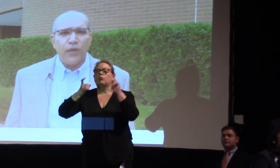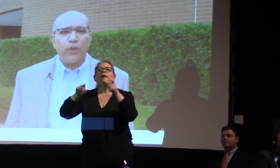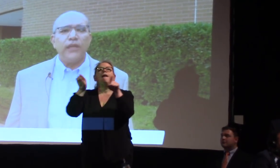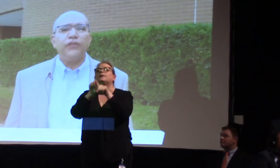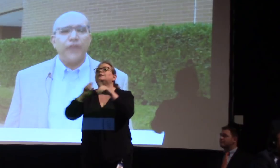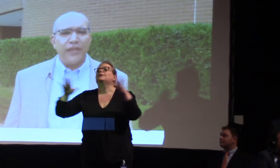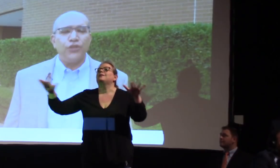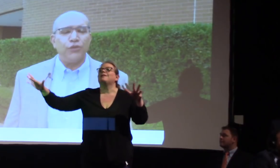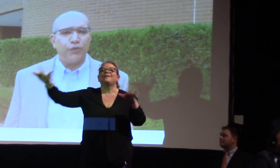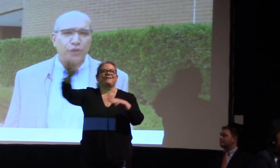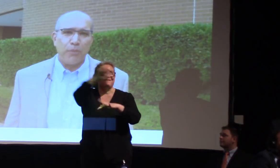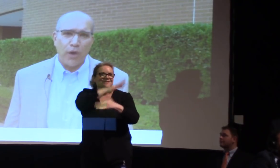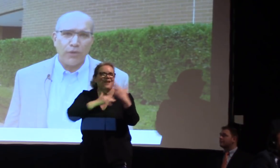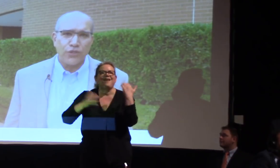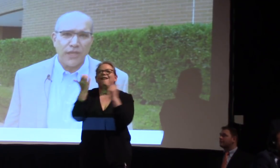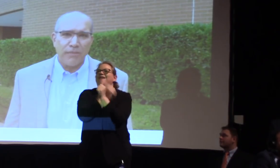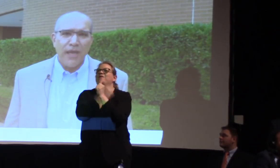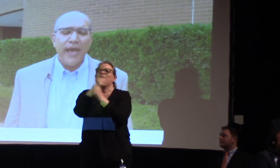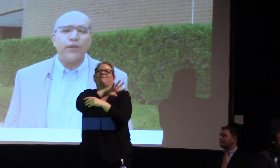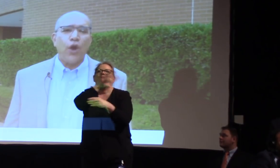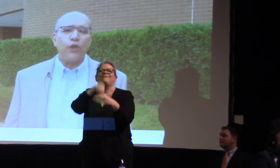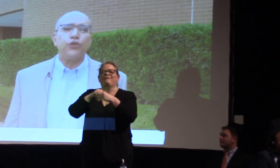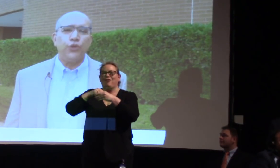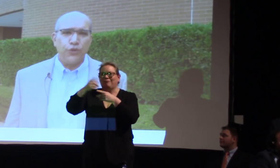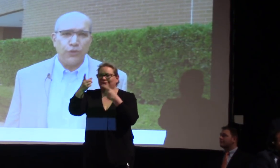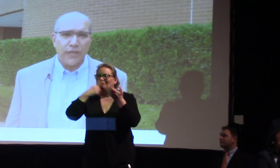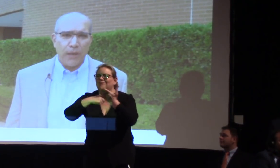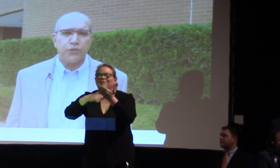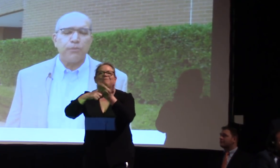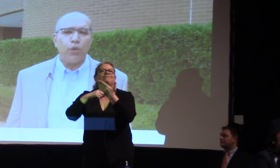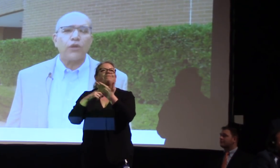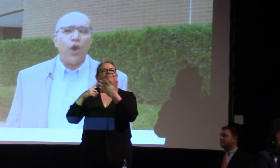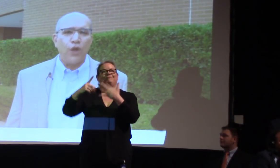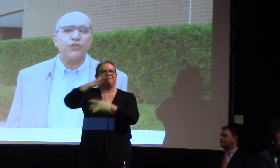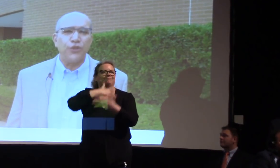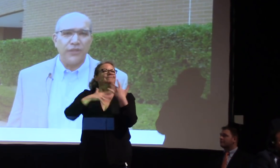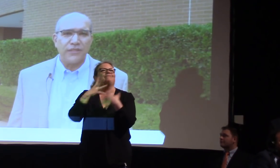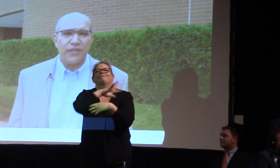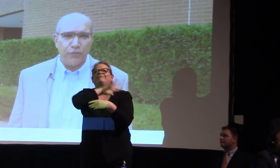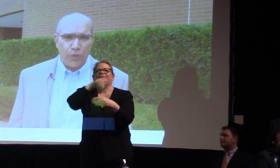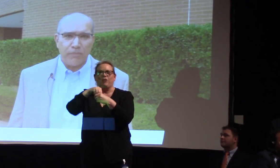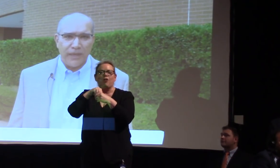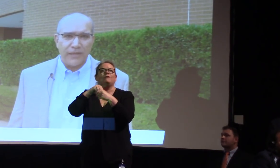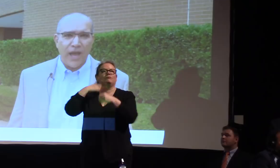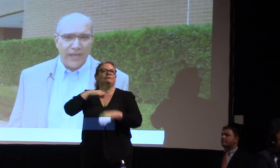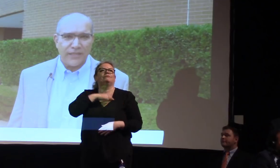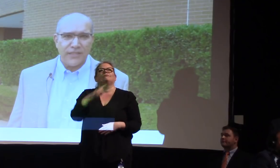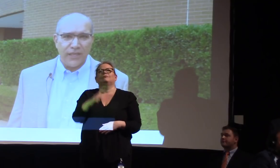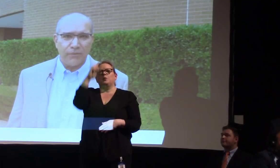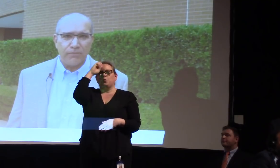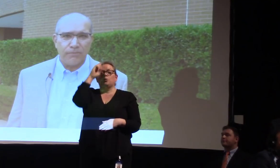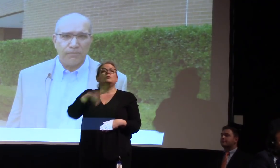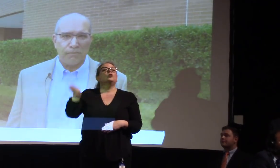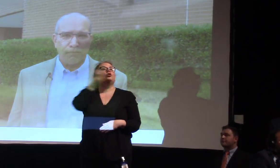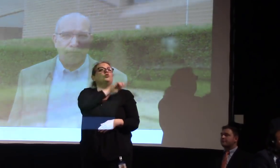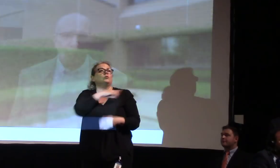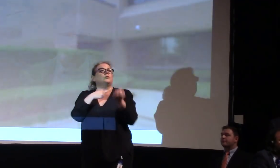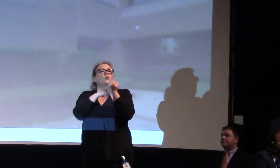and we thank you for your partnership and all you do to help support all students in Fort Bend ISD.